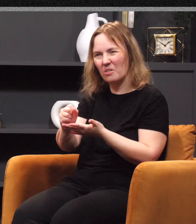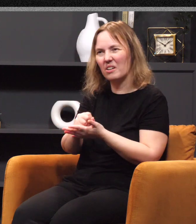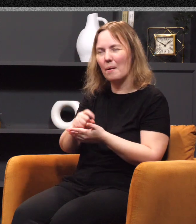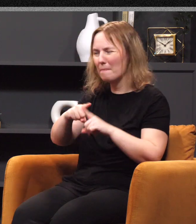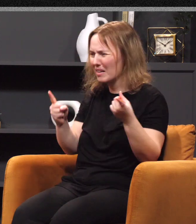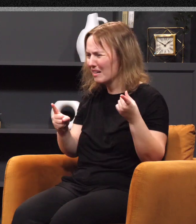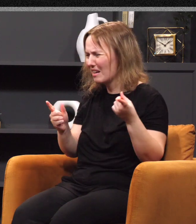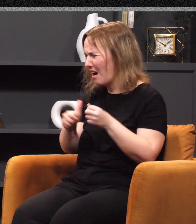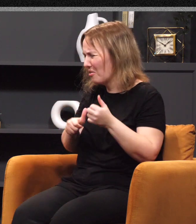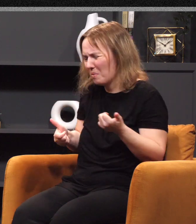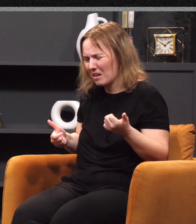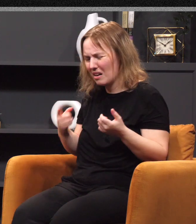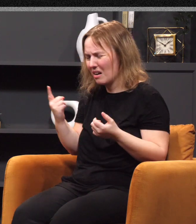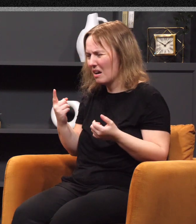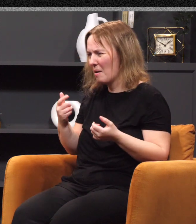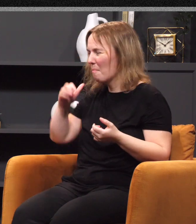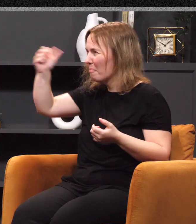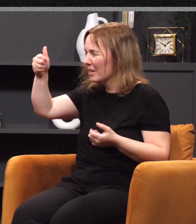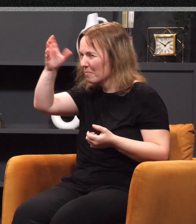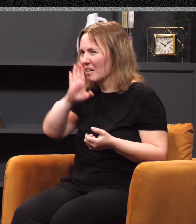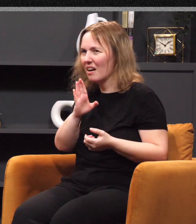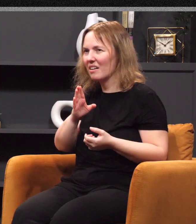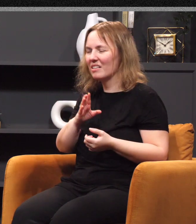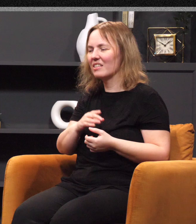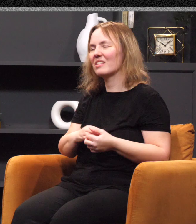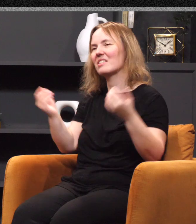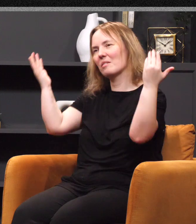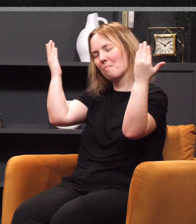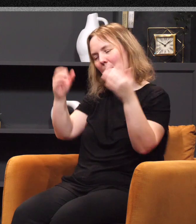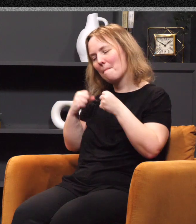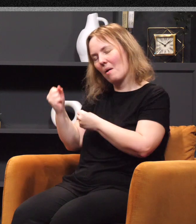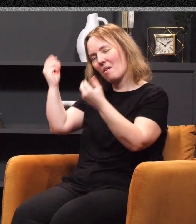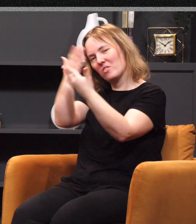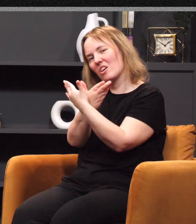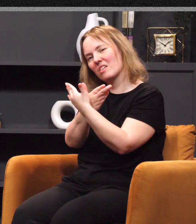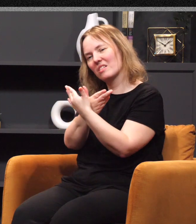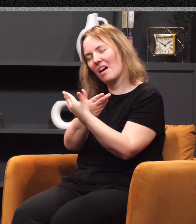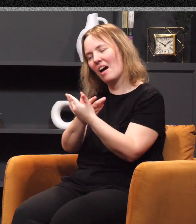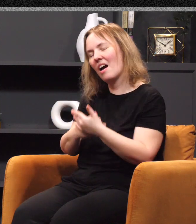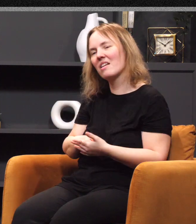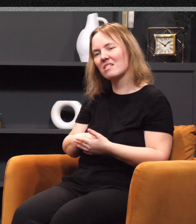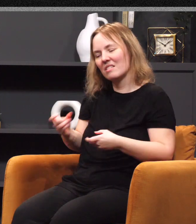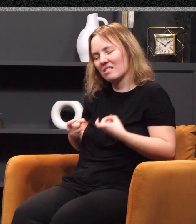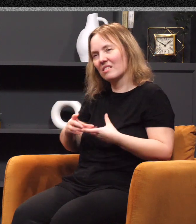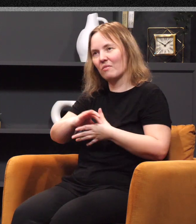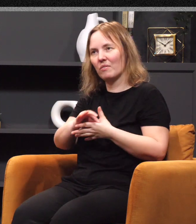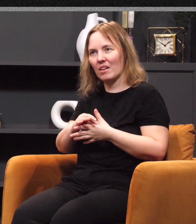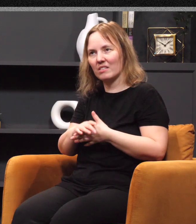But it's always God. Why? Because it's the powers of darkness that's the fallen flesh. Oh, God, if you really care, then this, this,